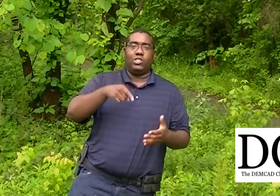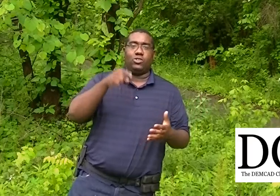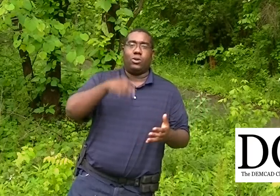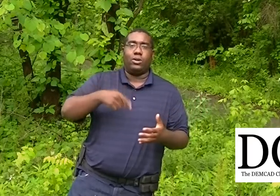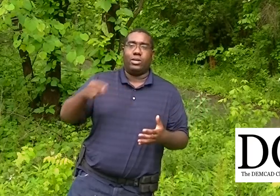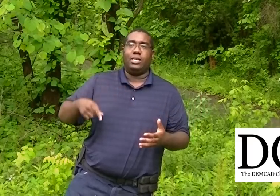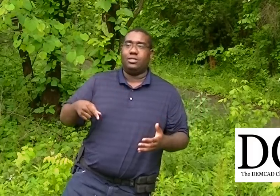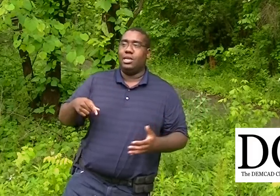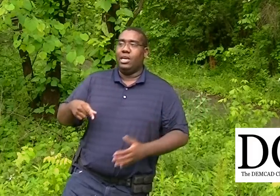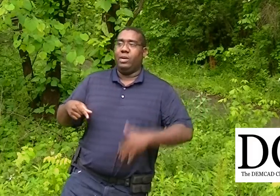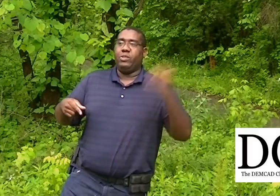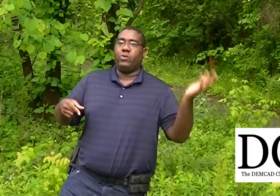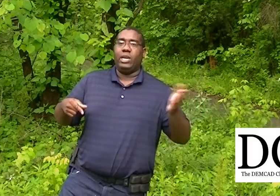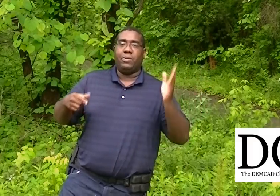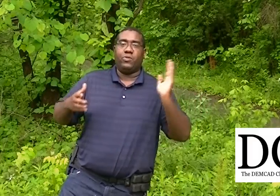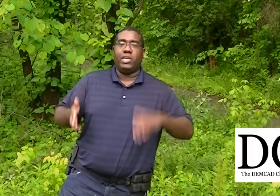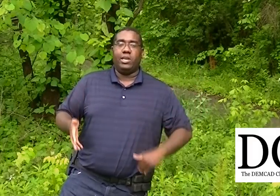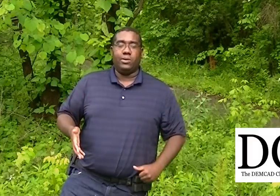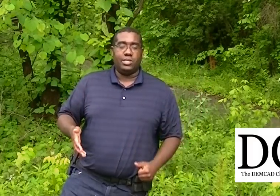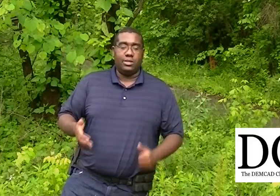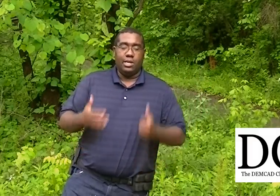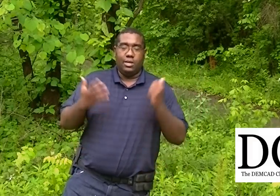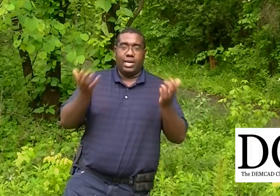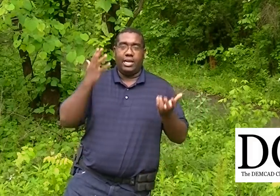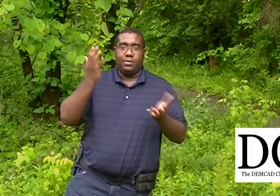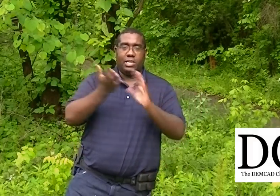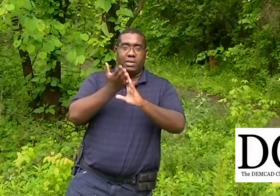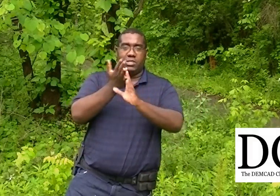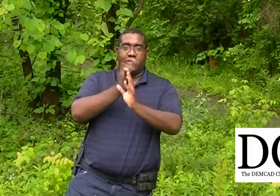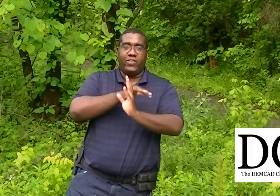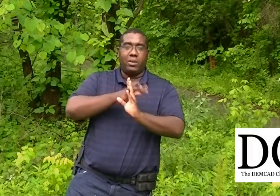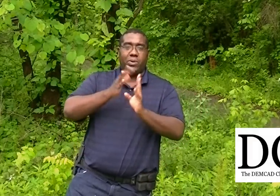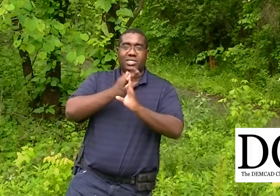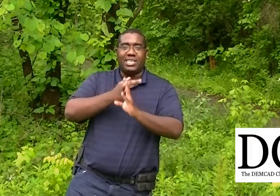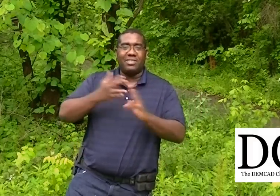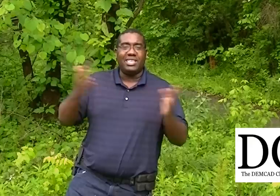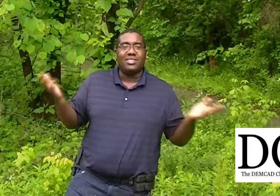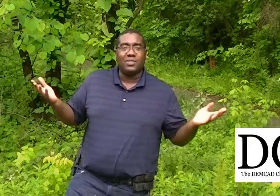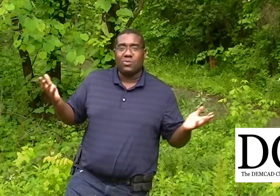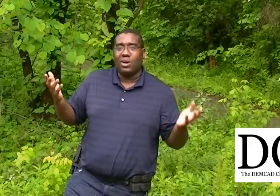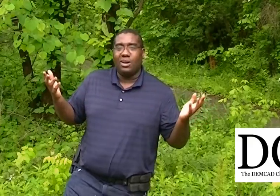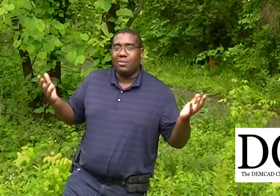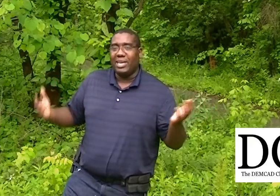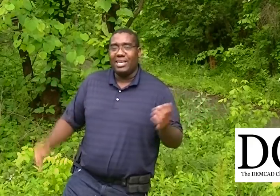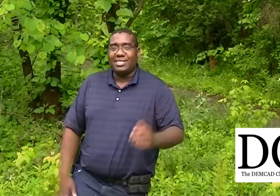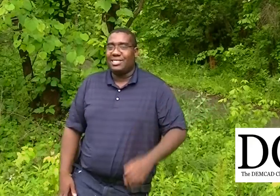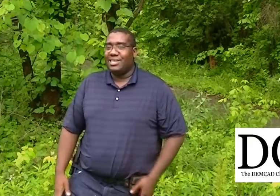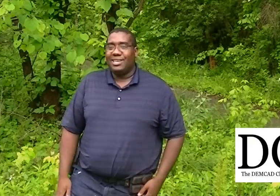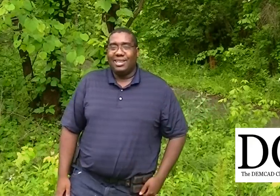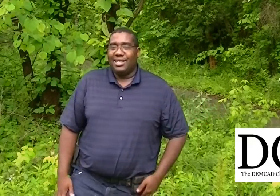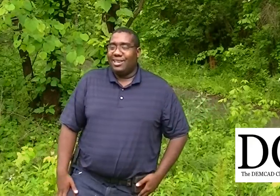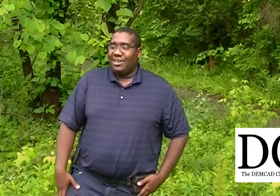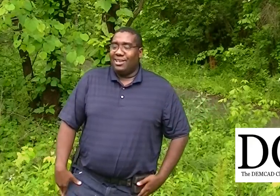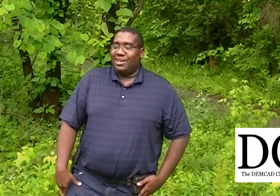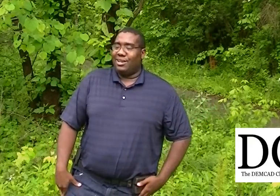register all your guns every three years and you've to give us your fingerprints like you did something wrong, man. It's...